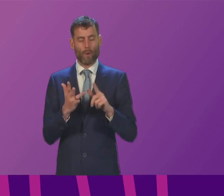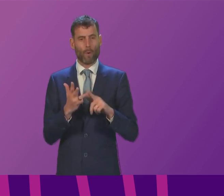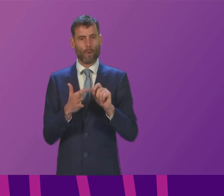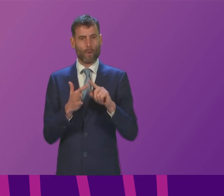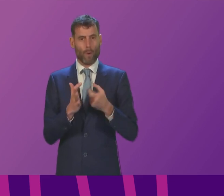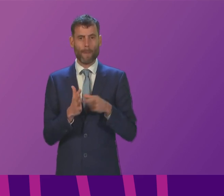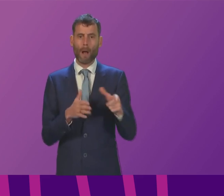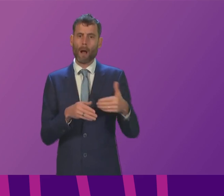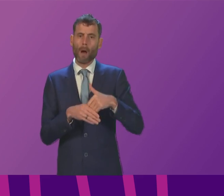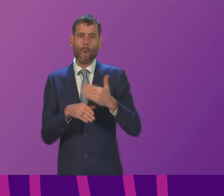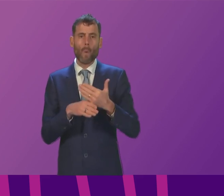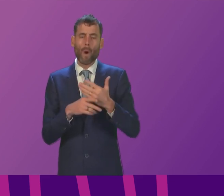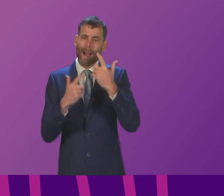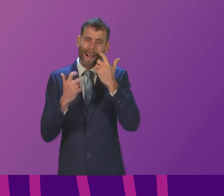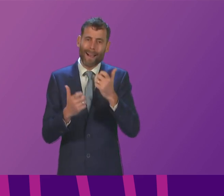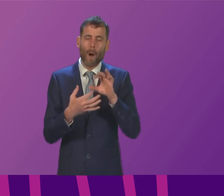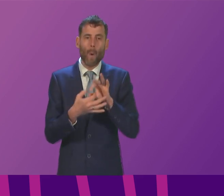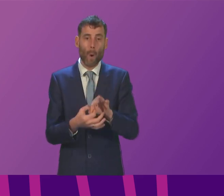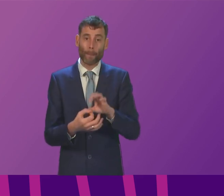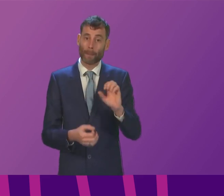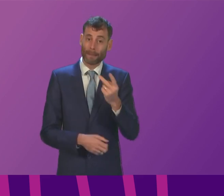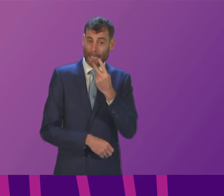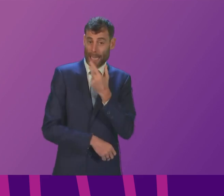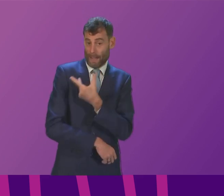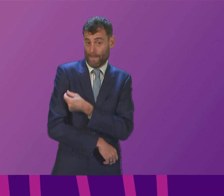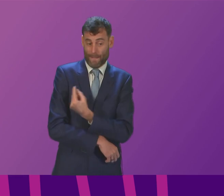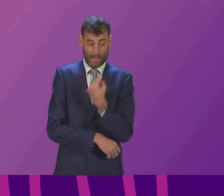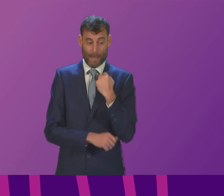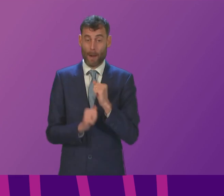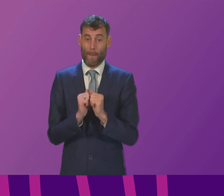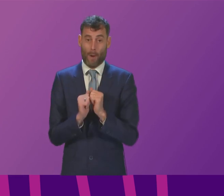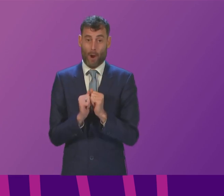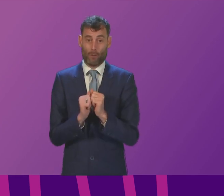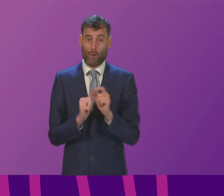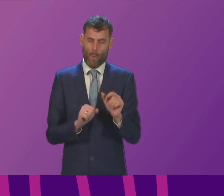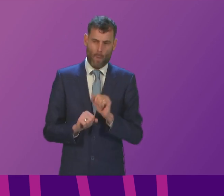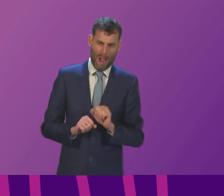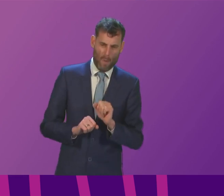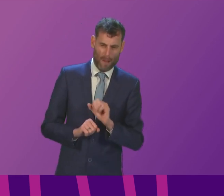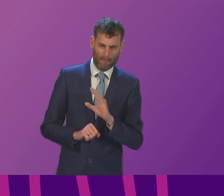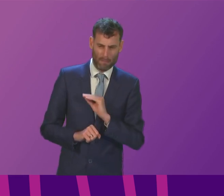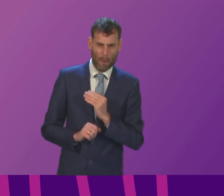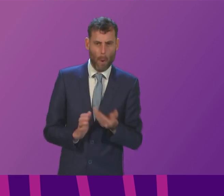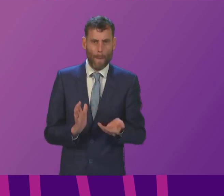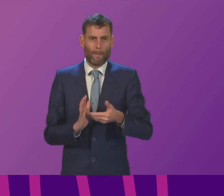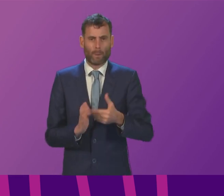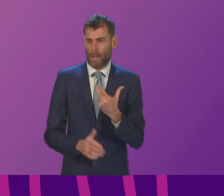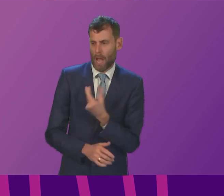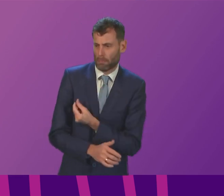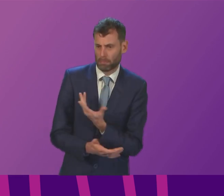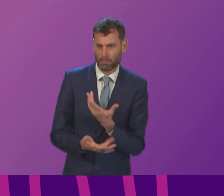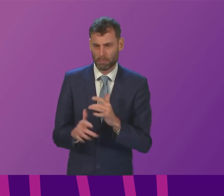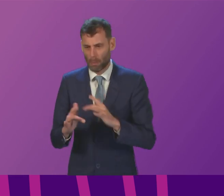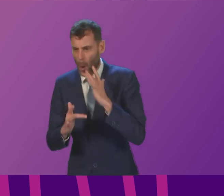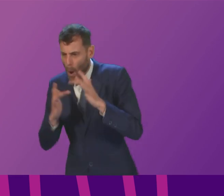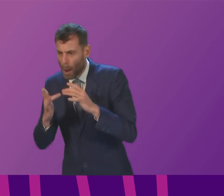he works in Care Home he had his second Covid vaccine in March but he's been waiting over a month for his booster due to problems both online with the telephone